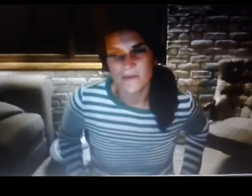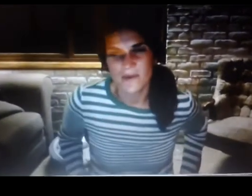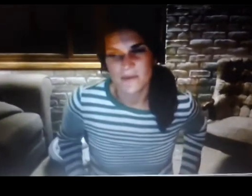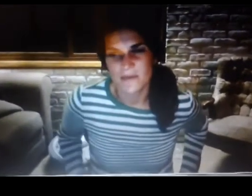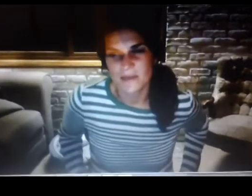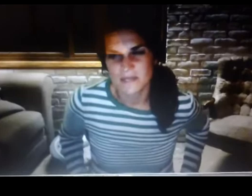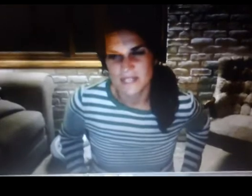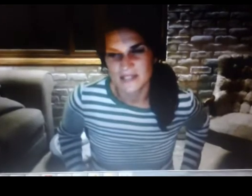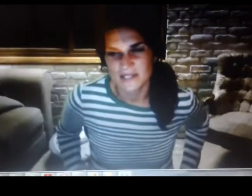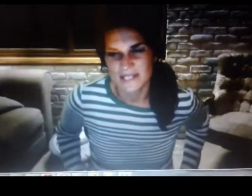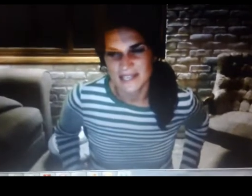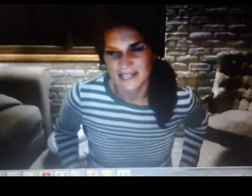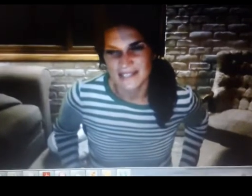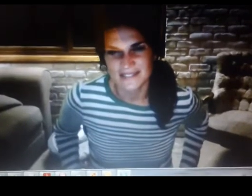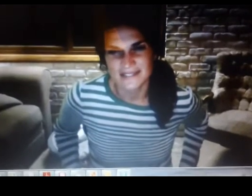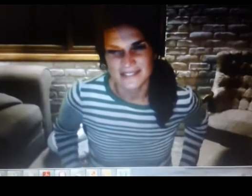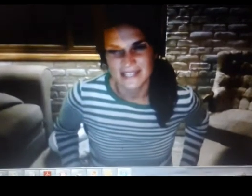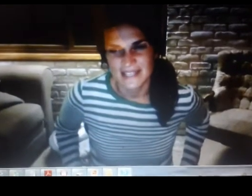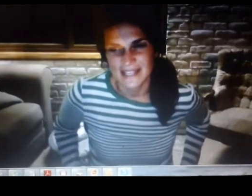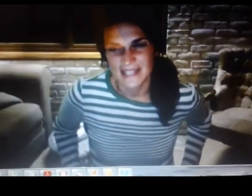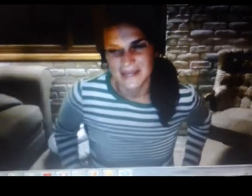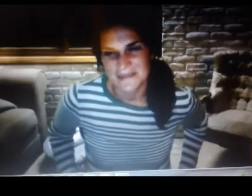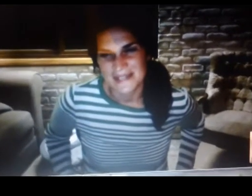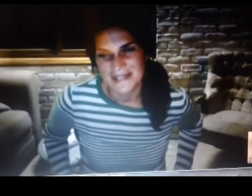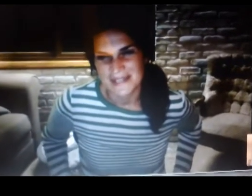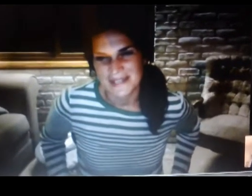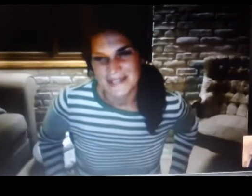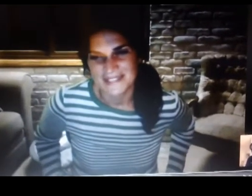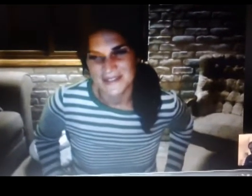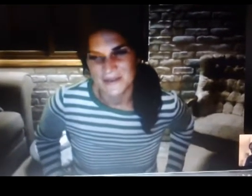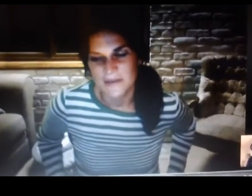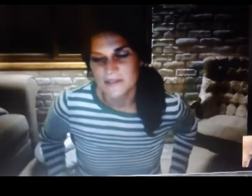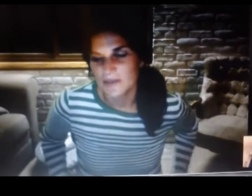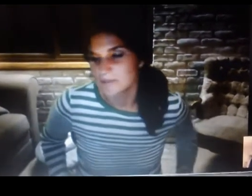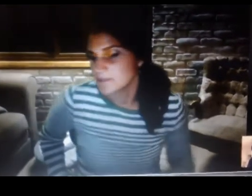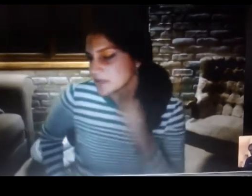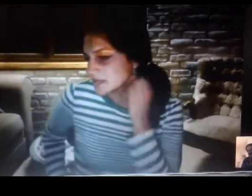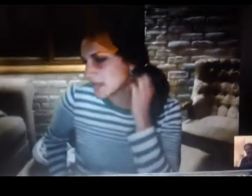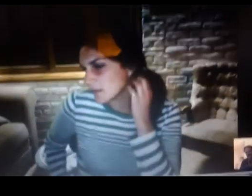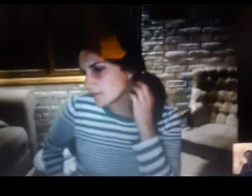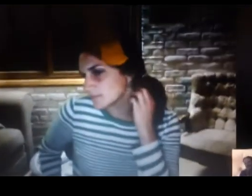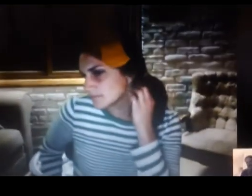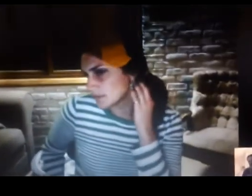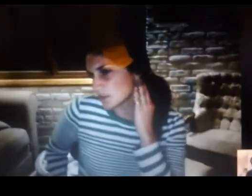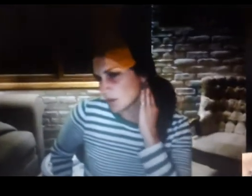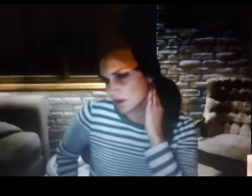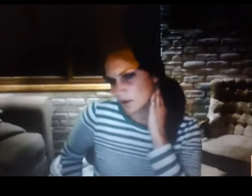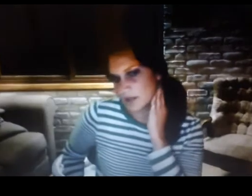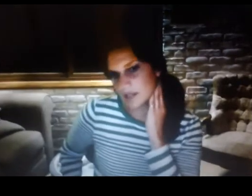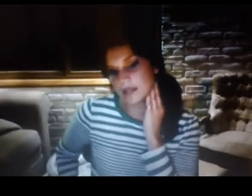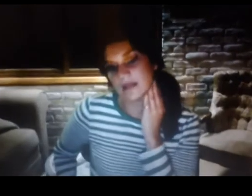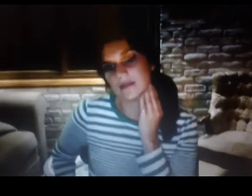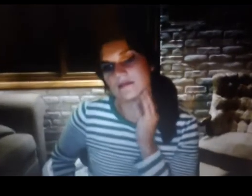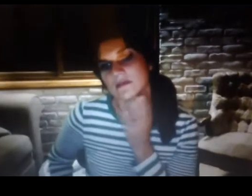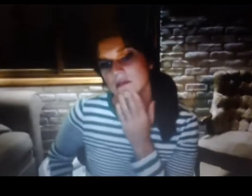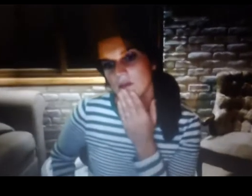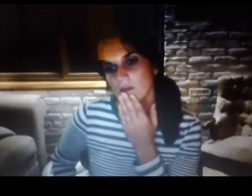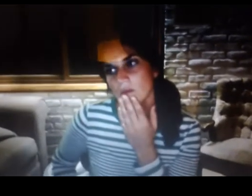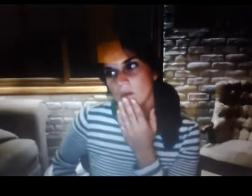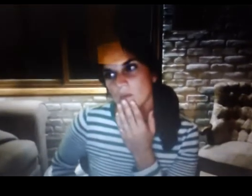on the pictures that i took tonight it'll be good so it was fun we did that we put a window in and we dug